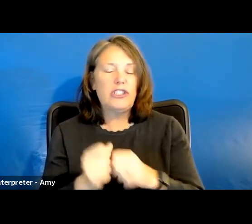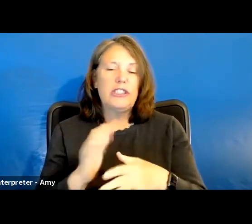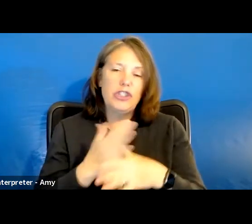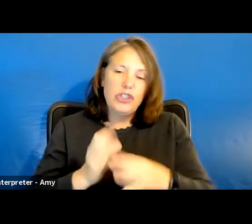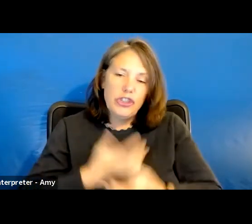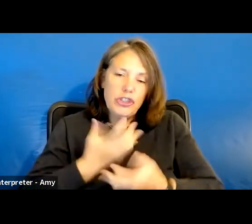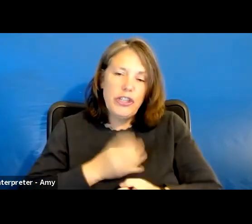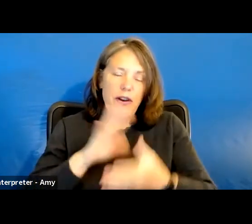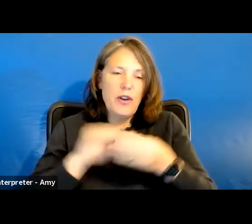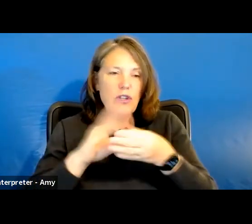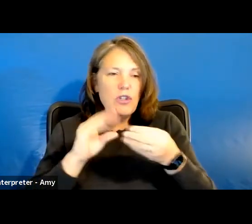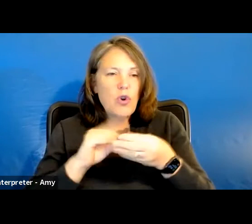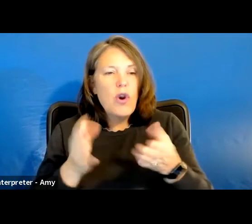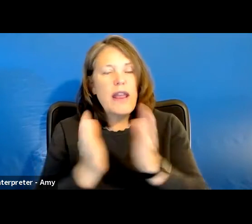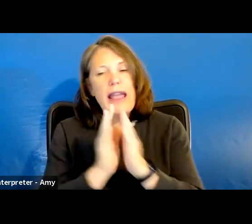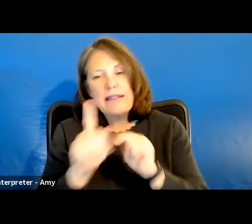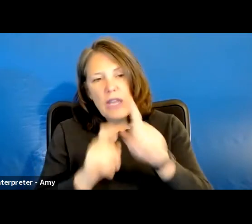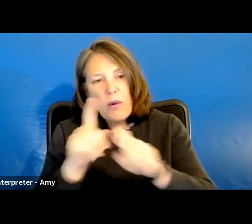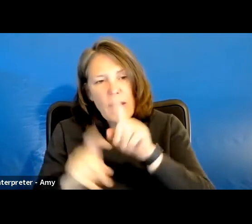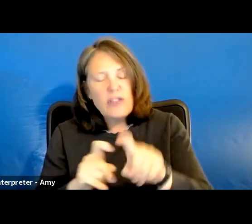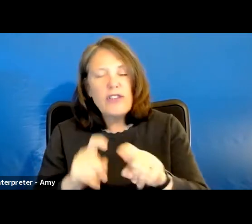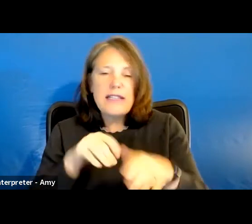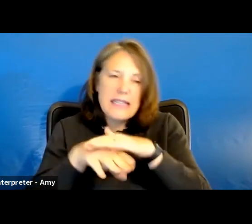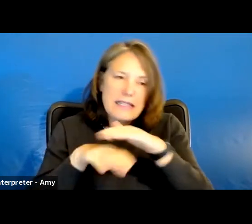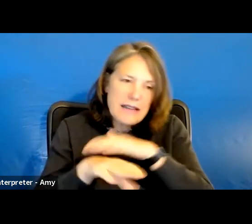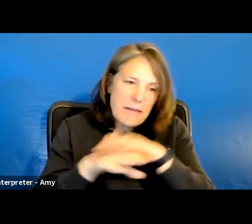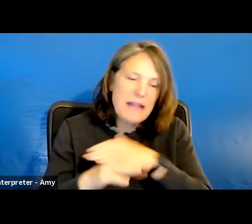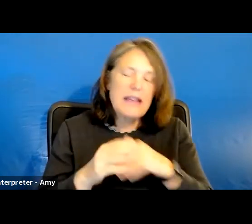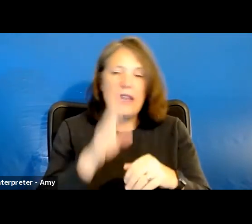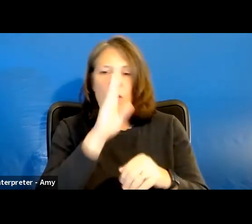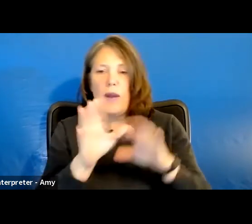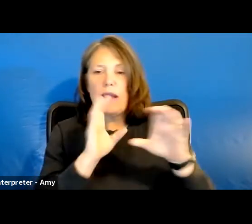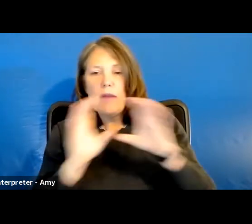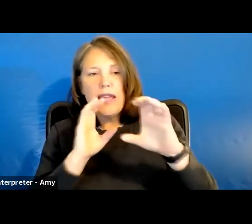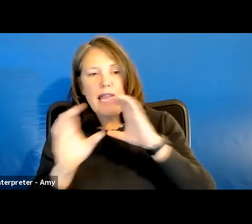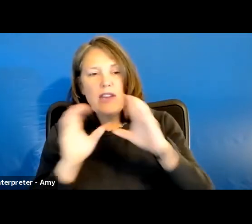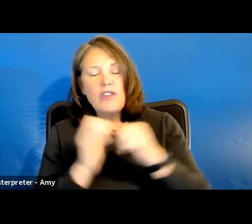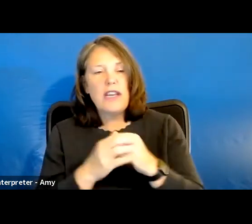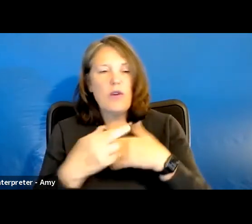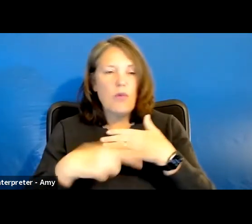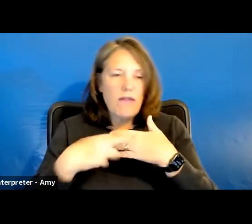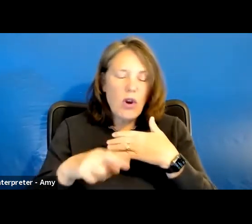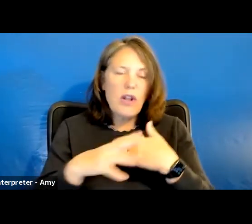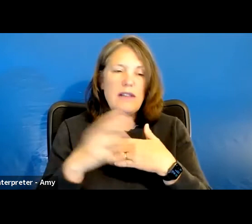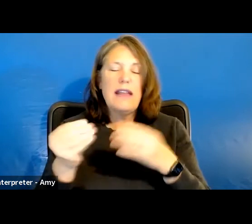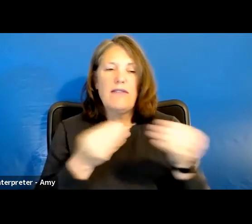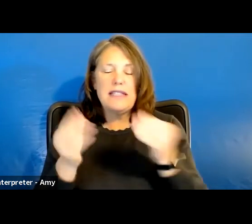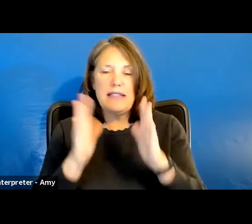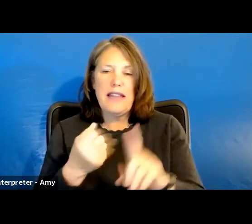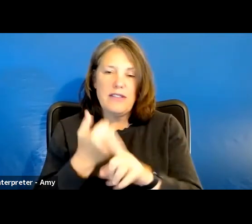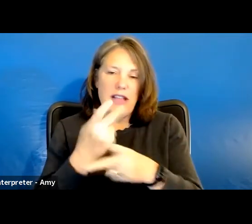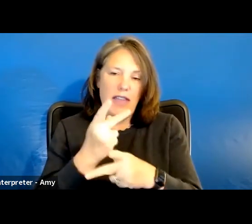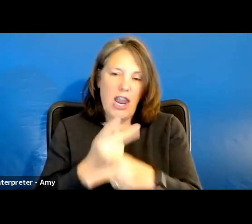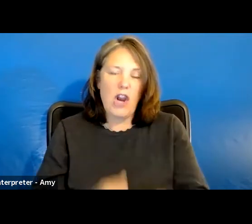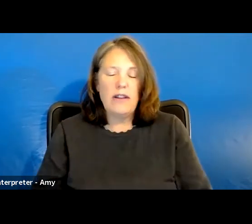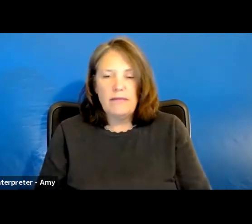your story, asking questions, accessibility, direct communication, referrals, and facilitator